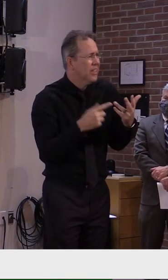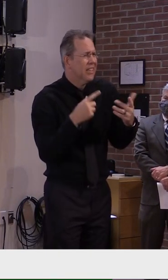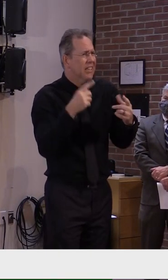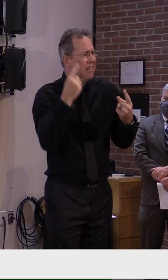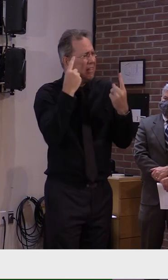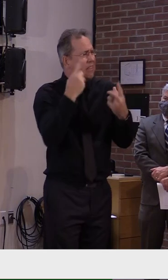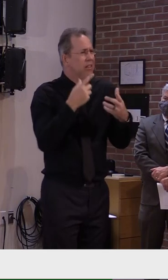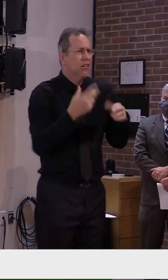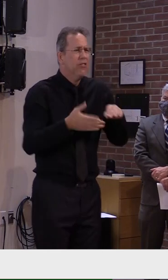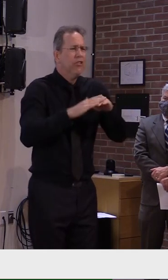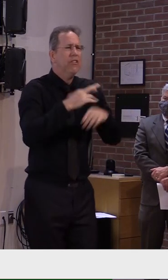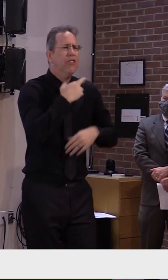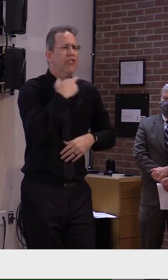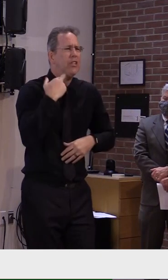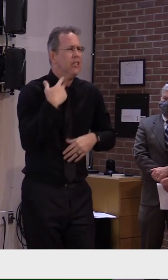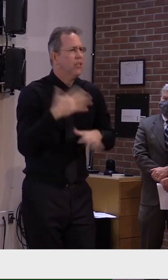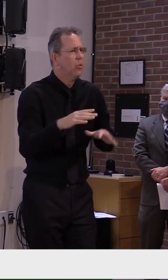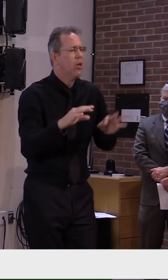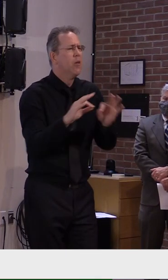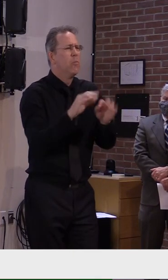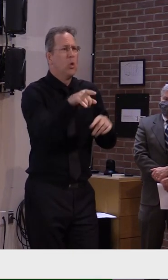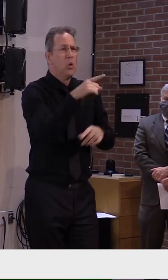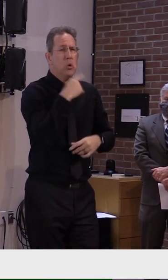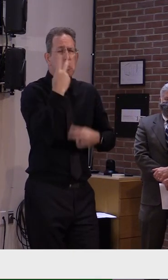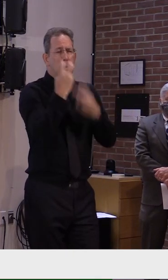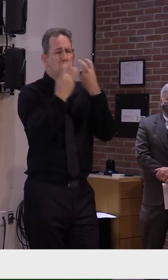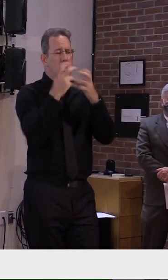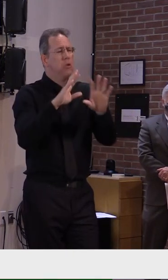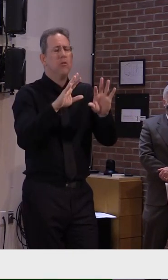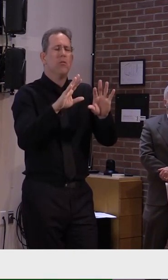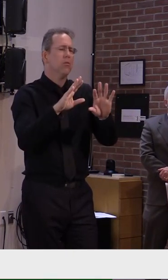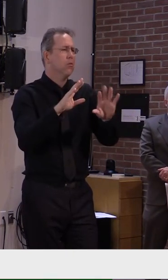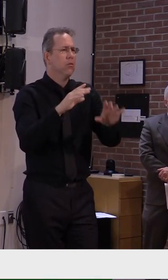to please do your part to help.